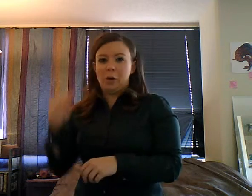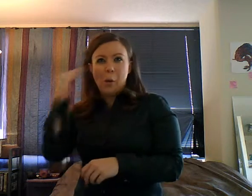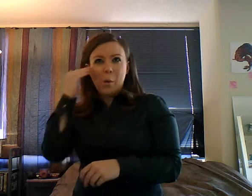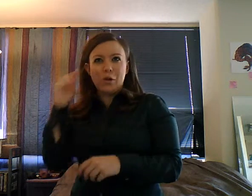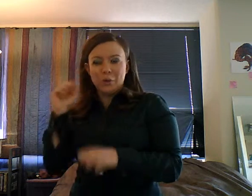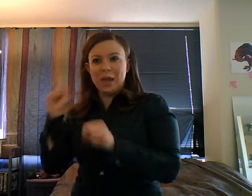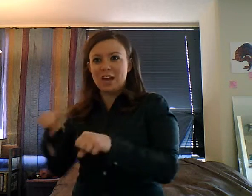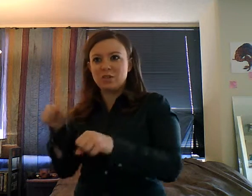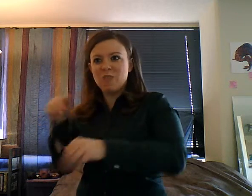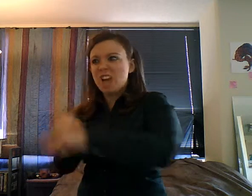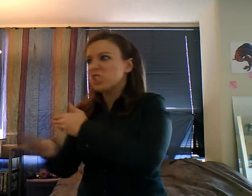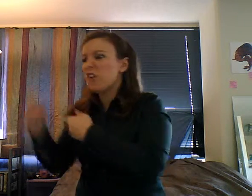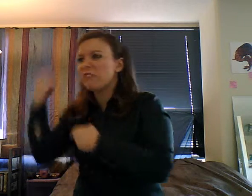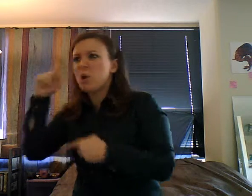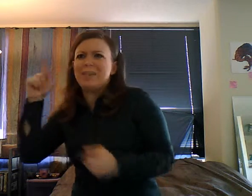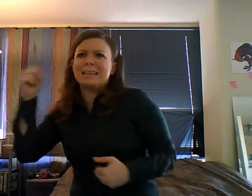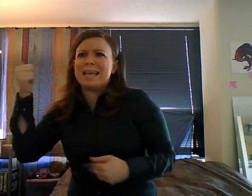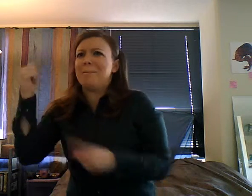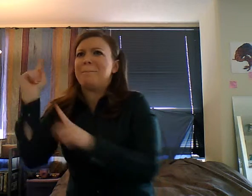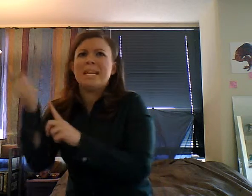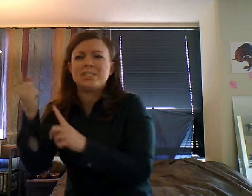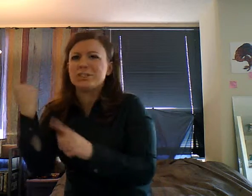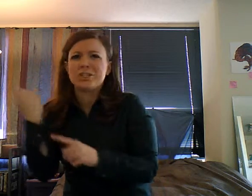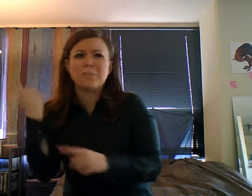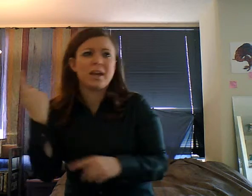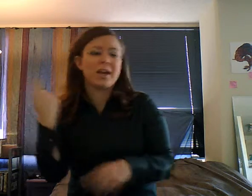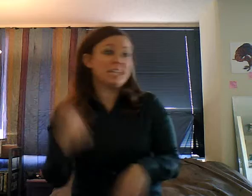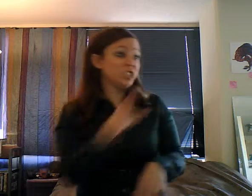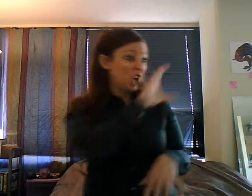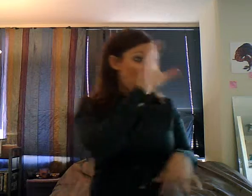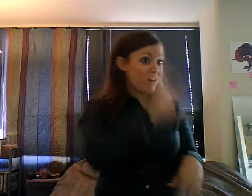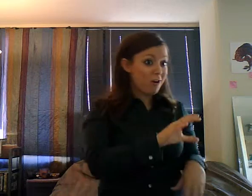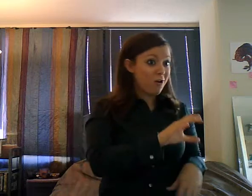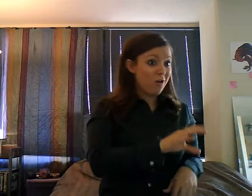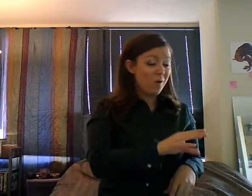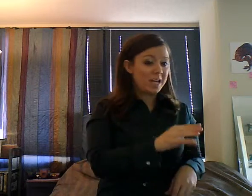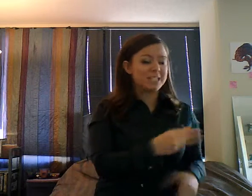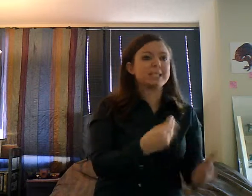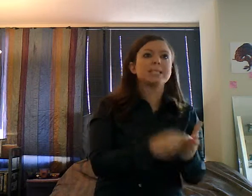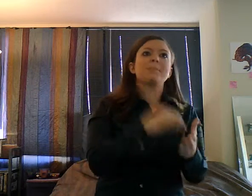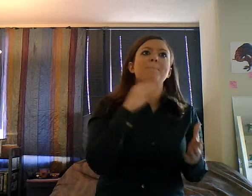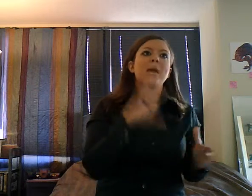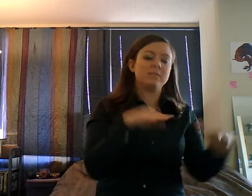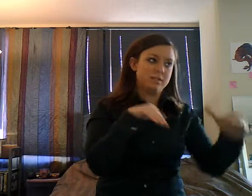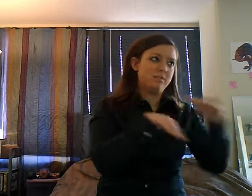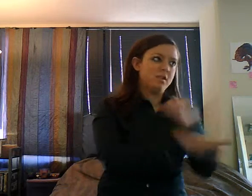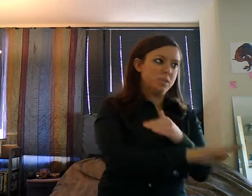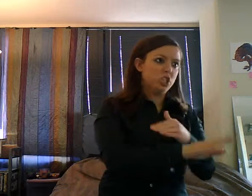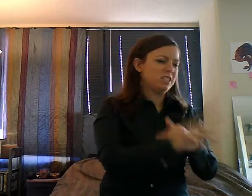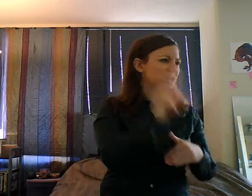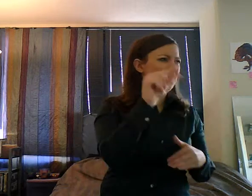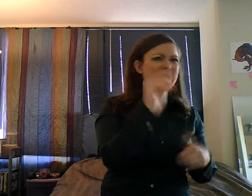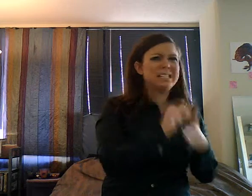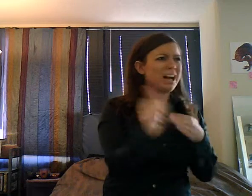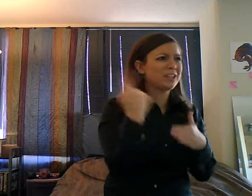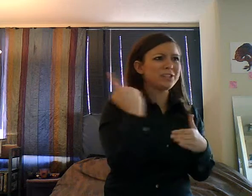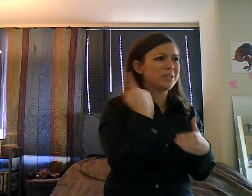and you can't really see it all. So that was nice. So we went, uh, and then we went to the National Archives,